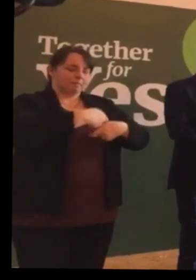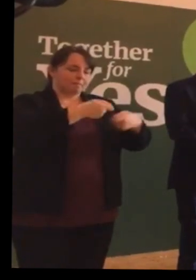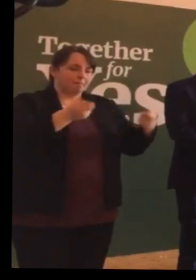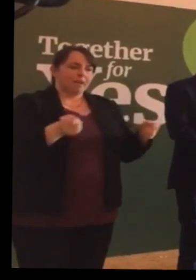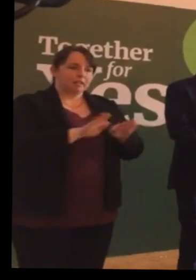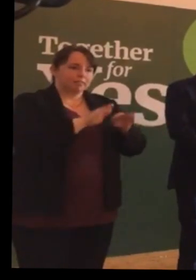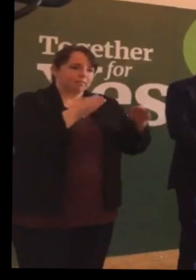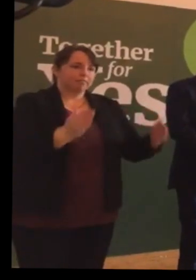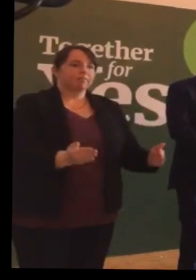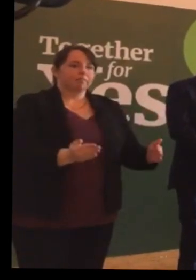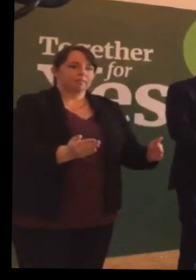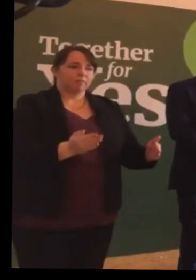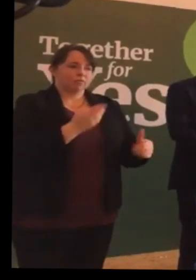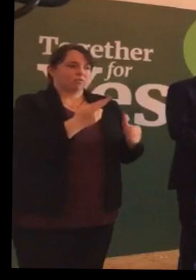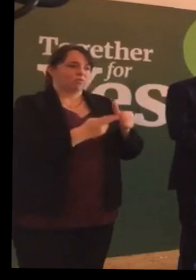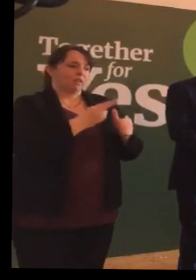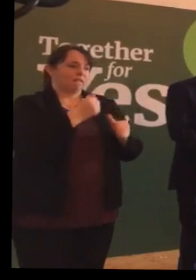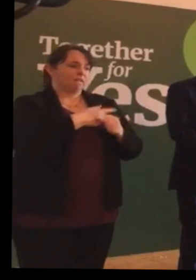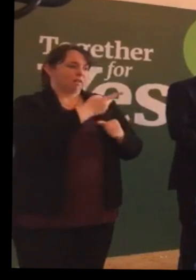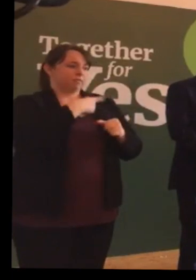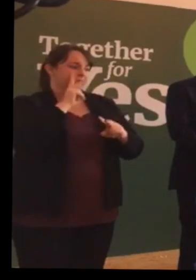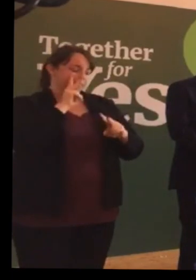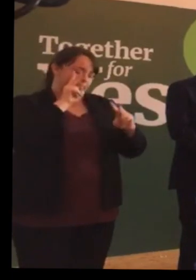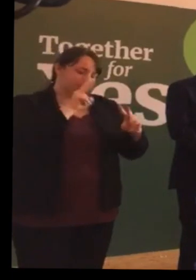ready for us to view them.